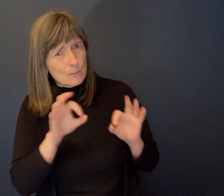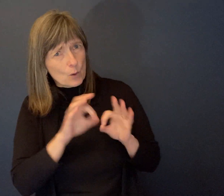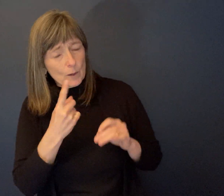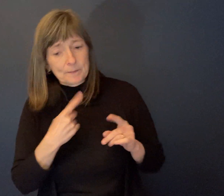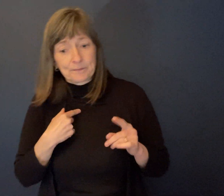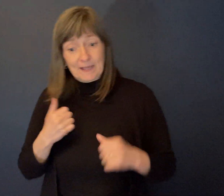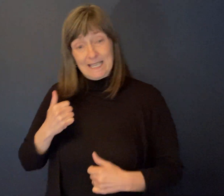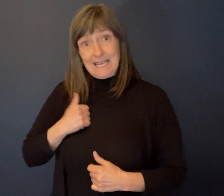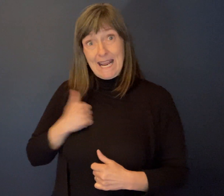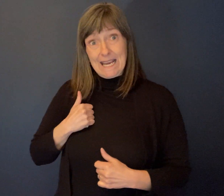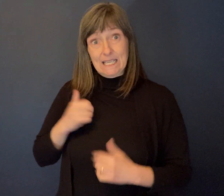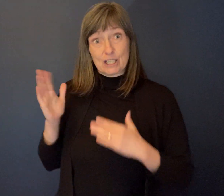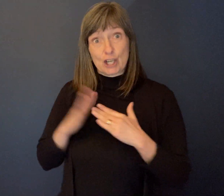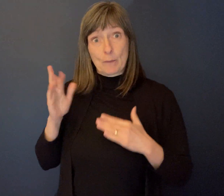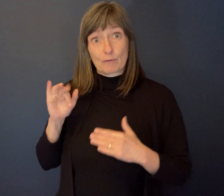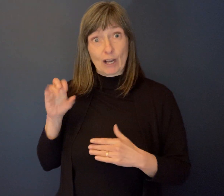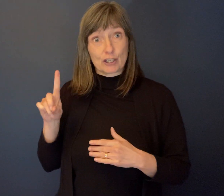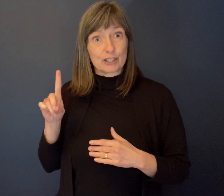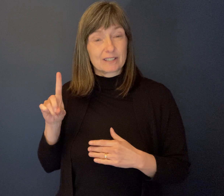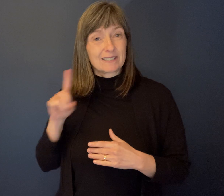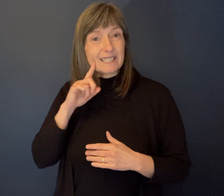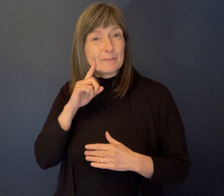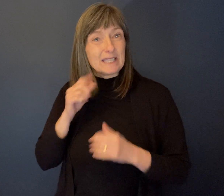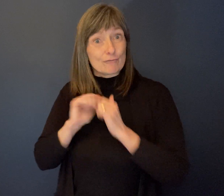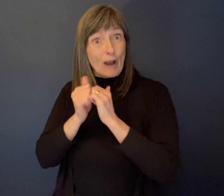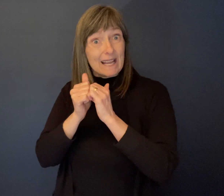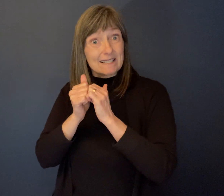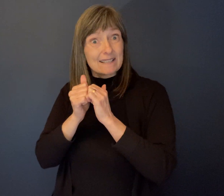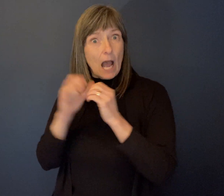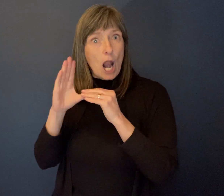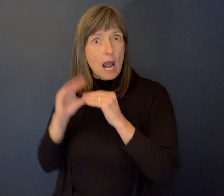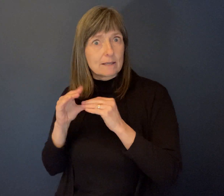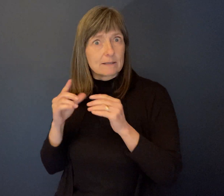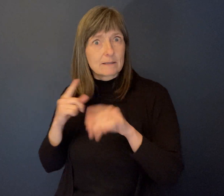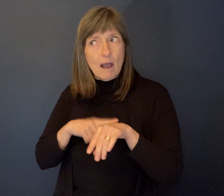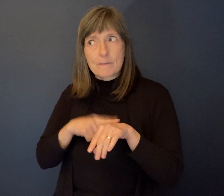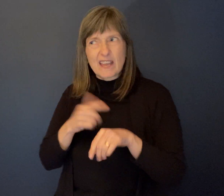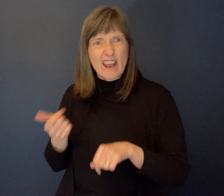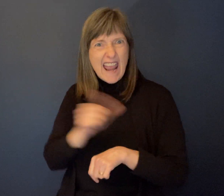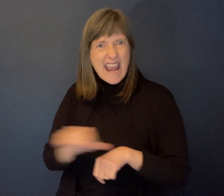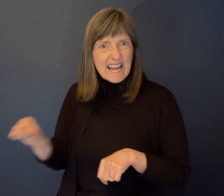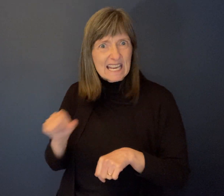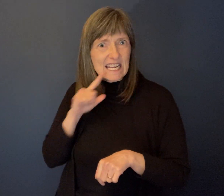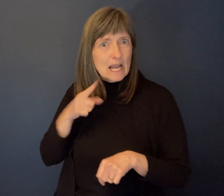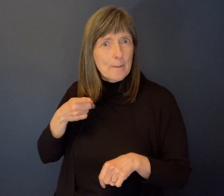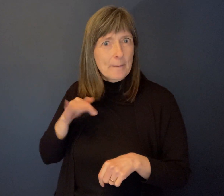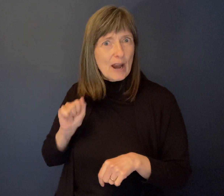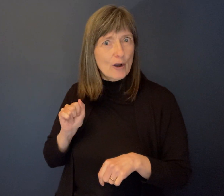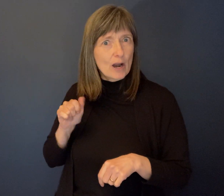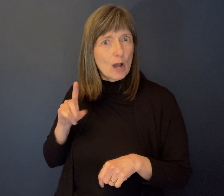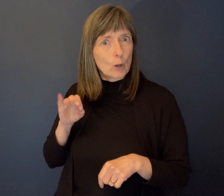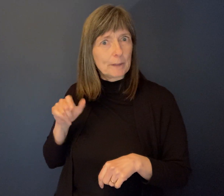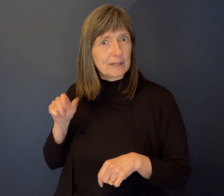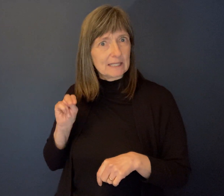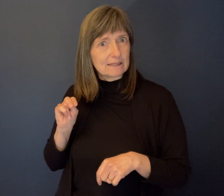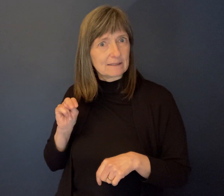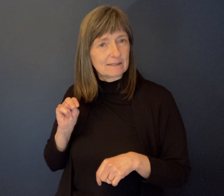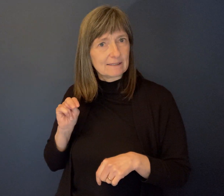Canadian record is just that took off a lot more seconds of that particular race than anybody else. So of course I was quite proud of that. And, um, you know,